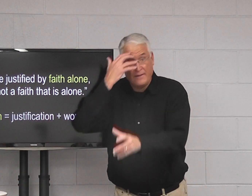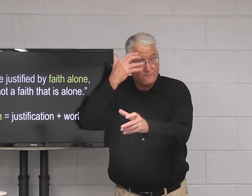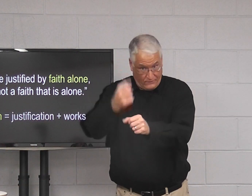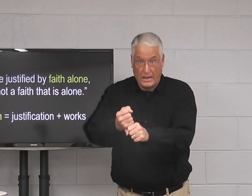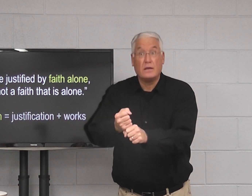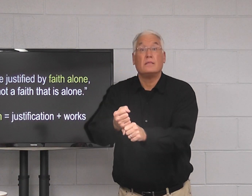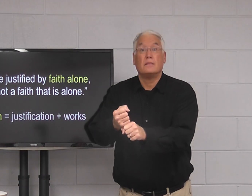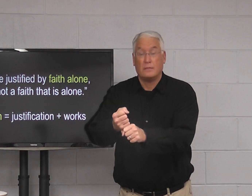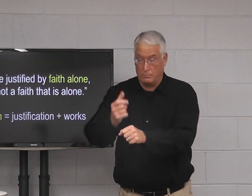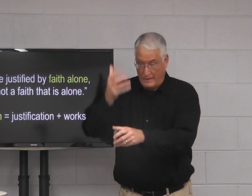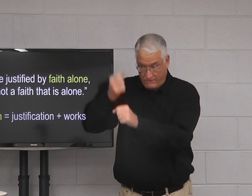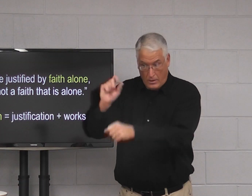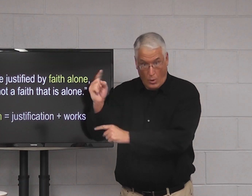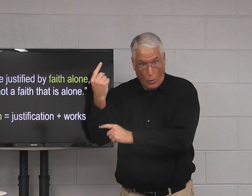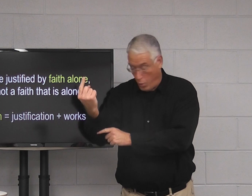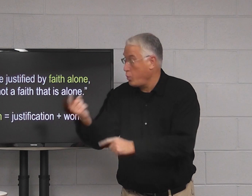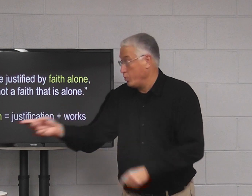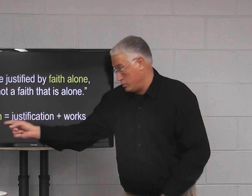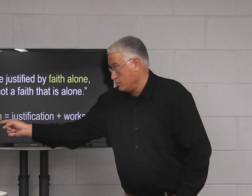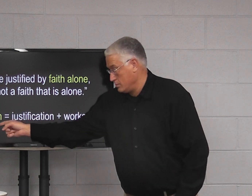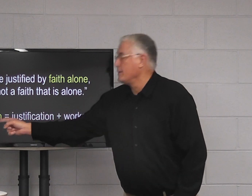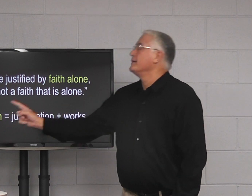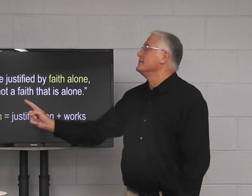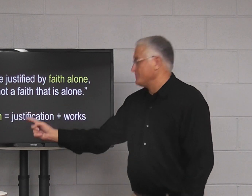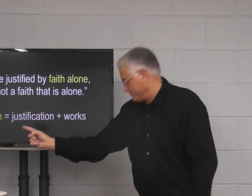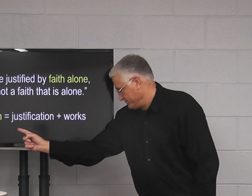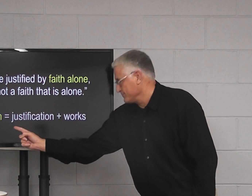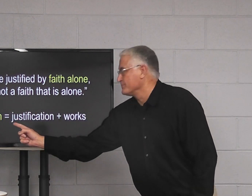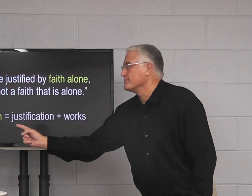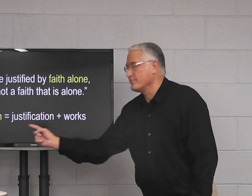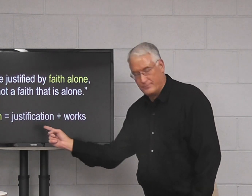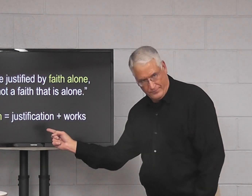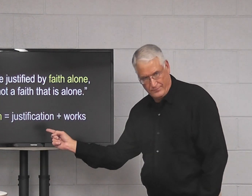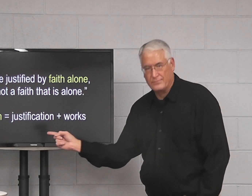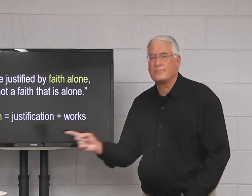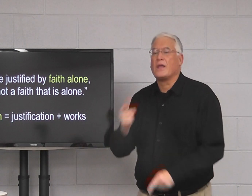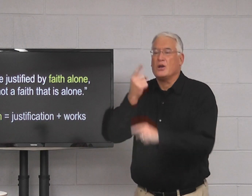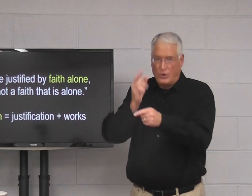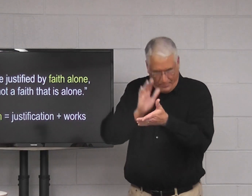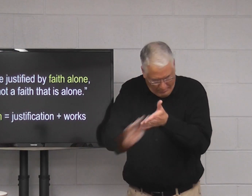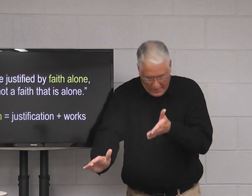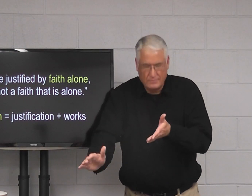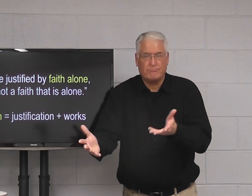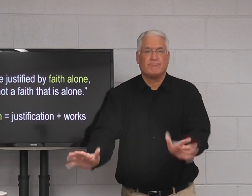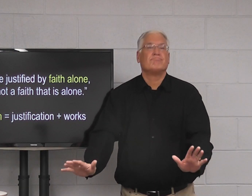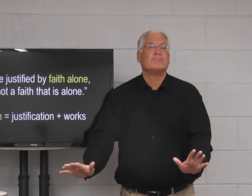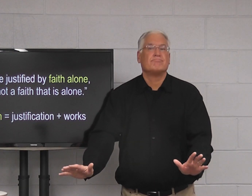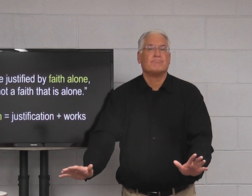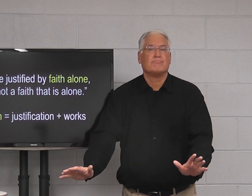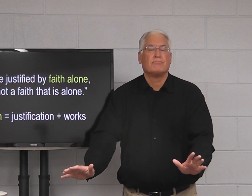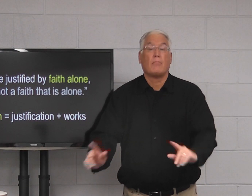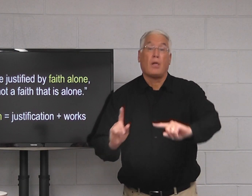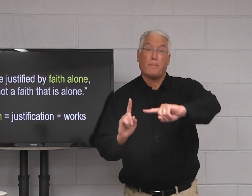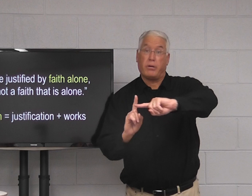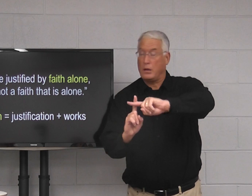Faith alone makes us justified or gives us justification